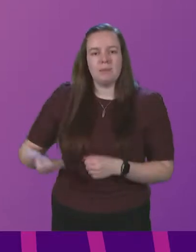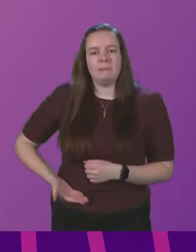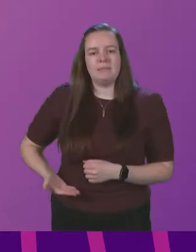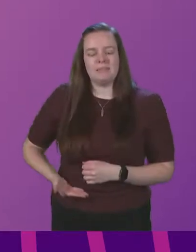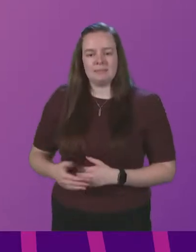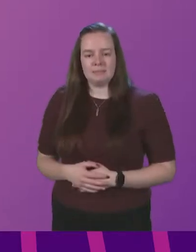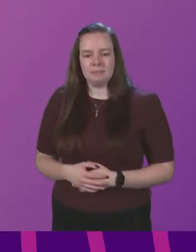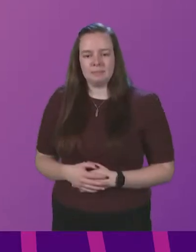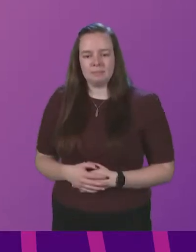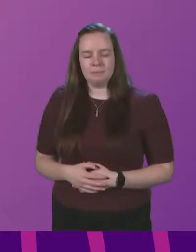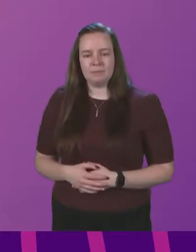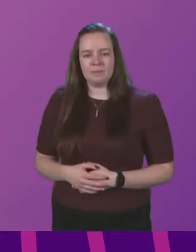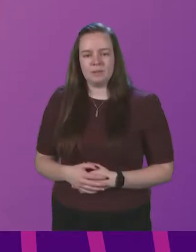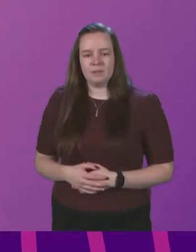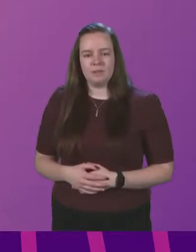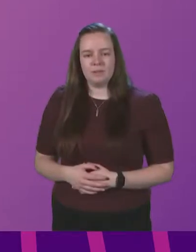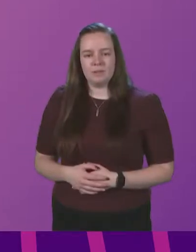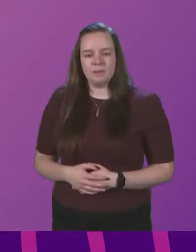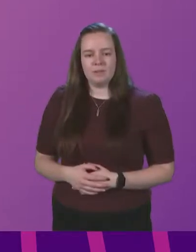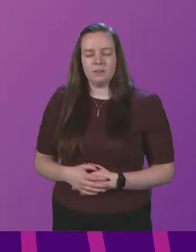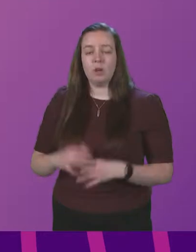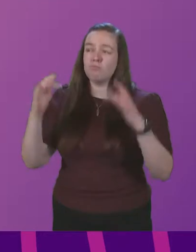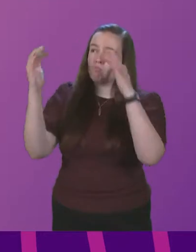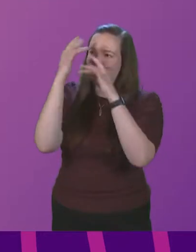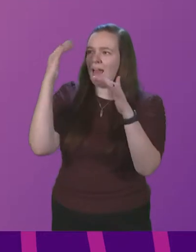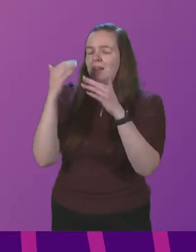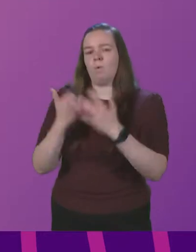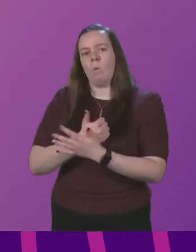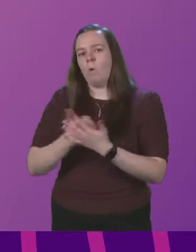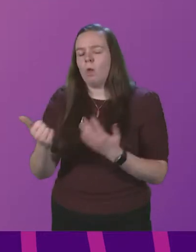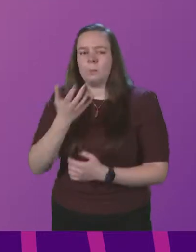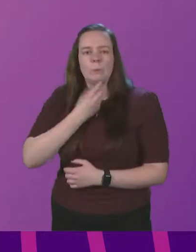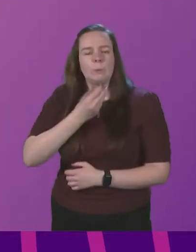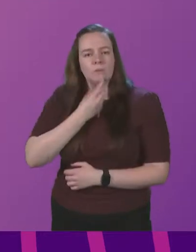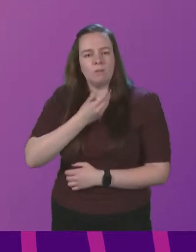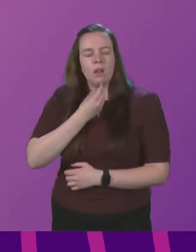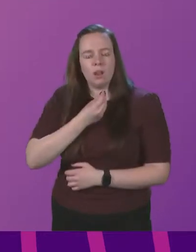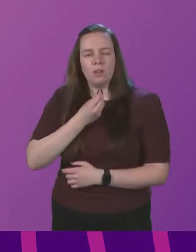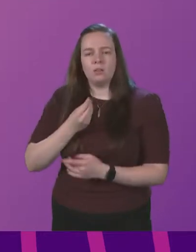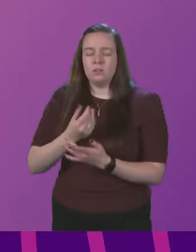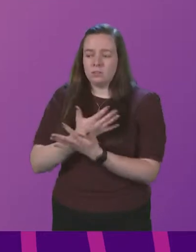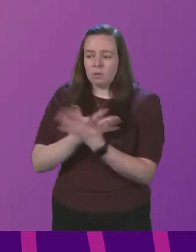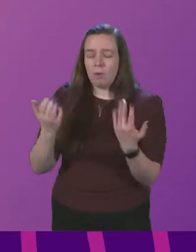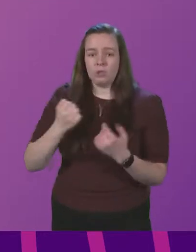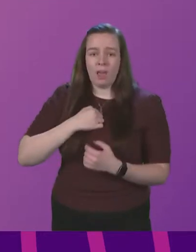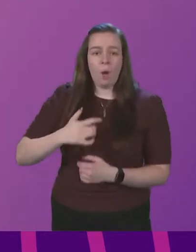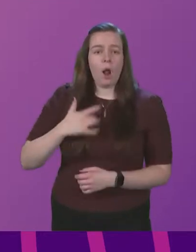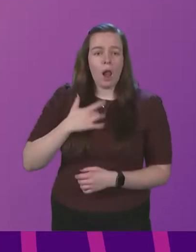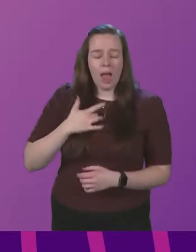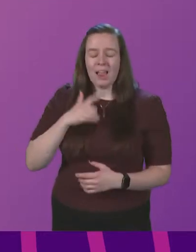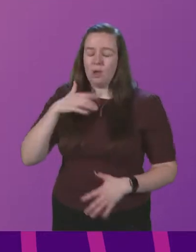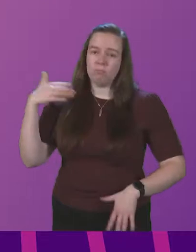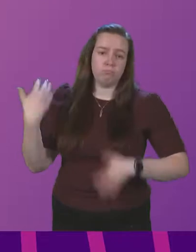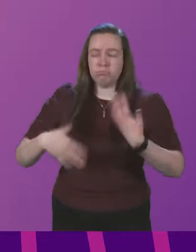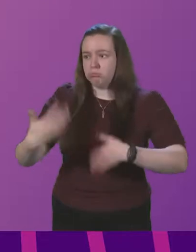It is never a wasted thing reflecting. So much of our life is lived at top